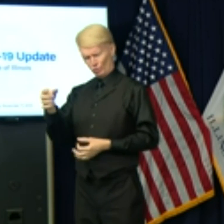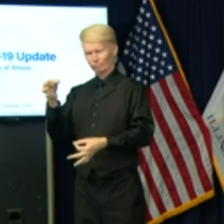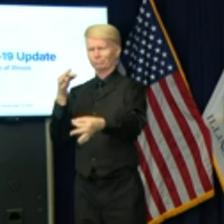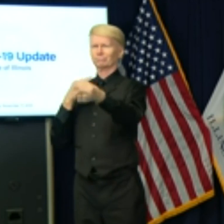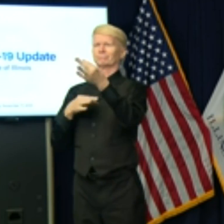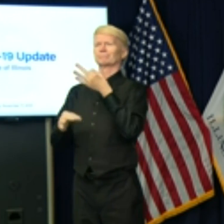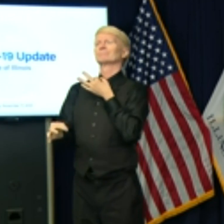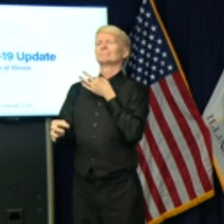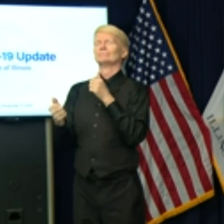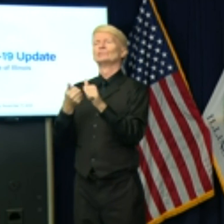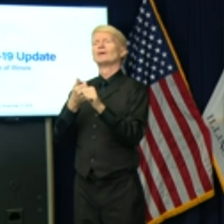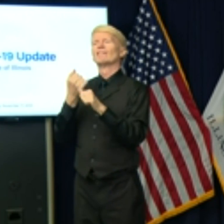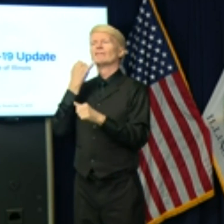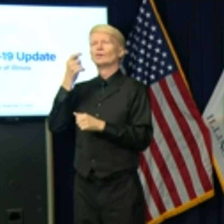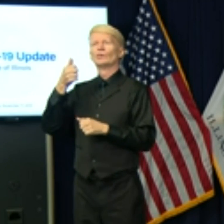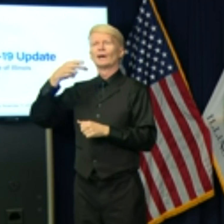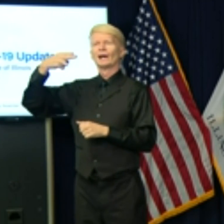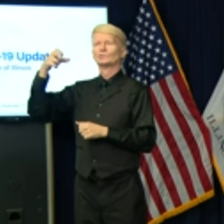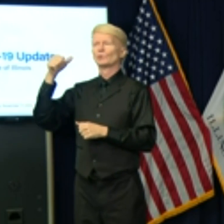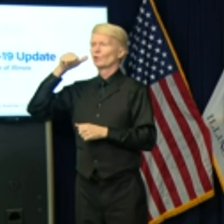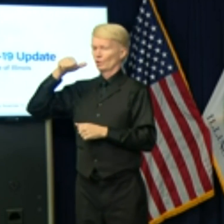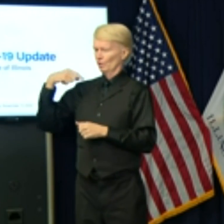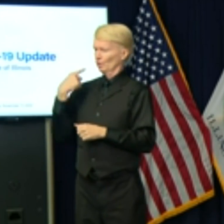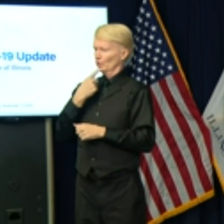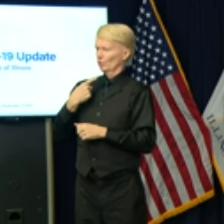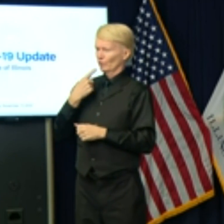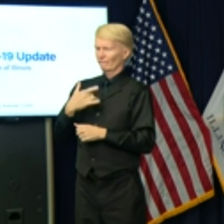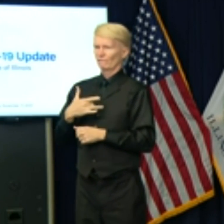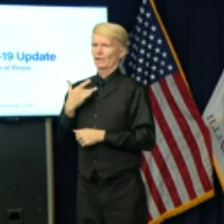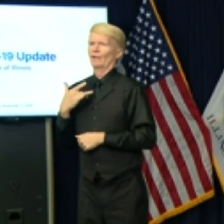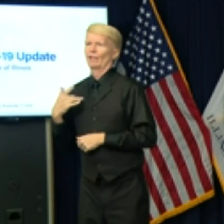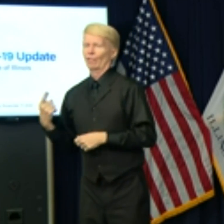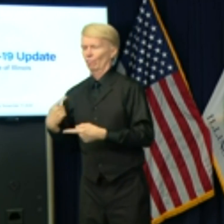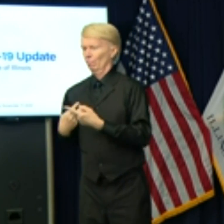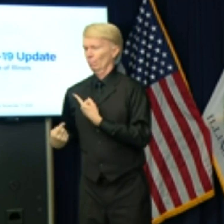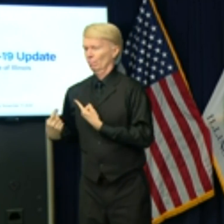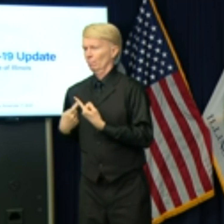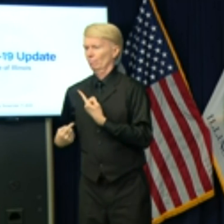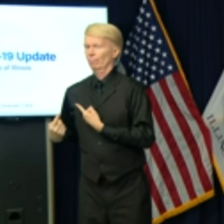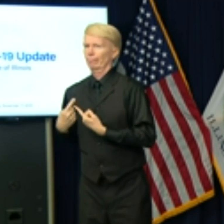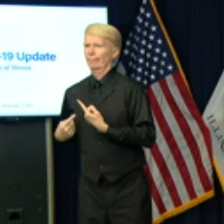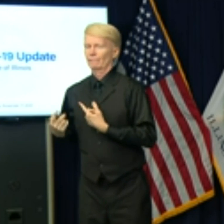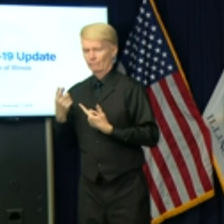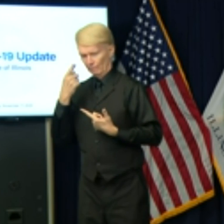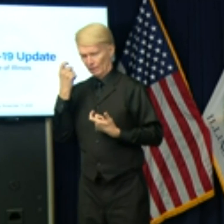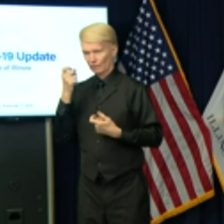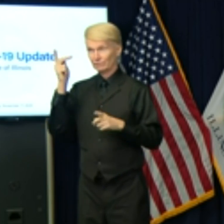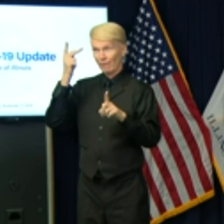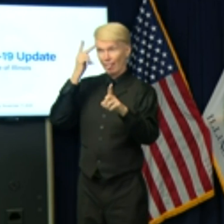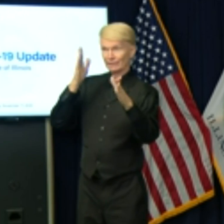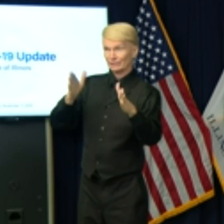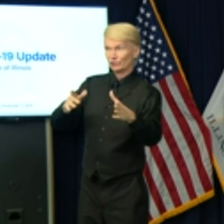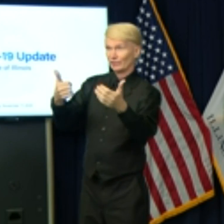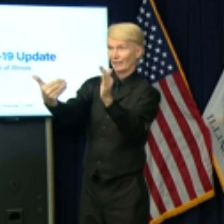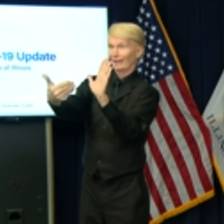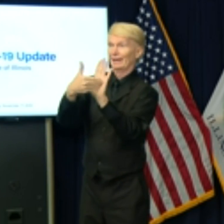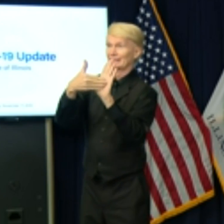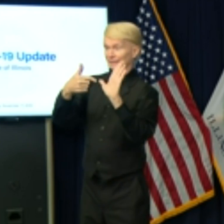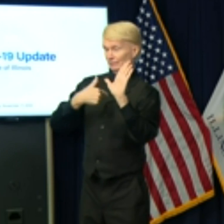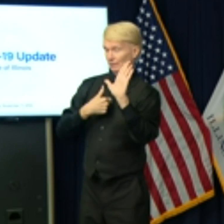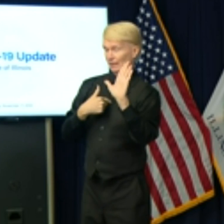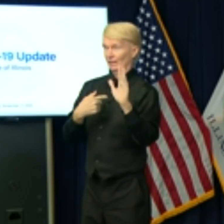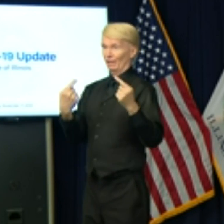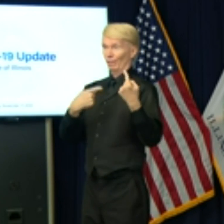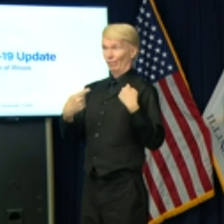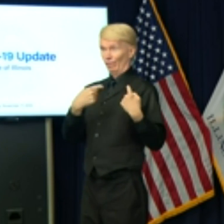of a high school girl. Who is being weaponized against her father by his political opponents. Weaponized